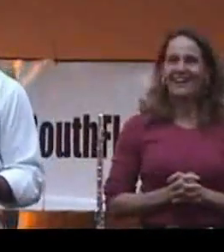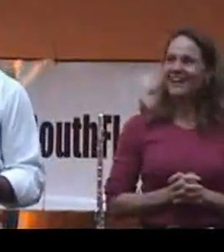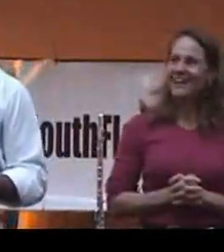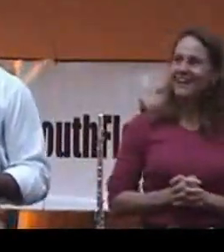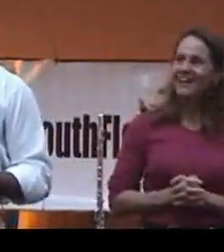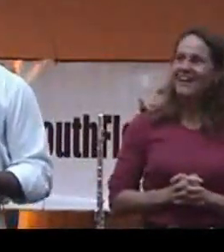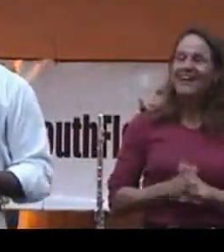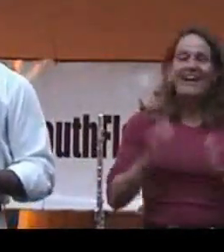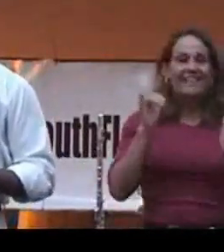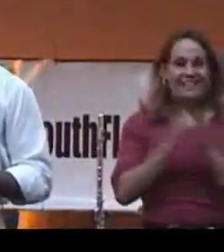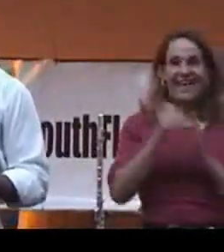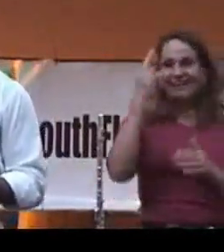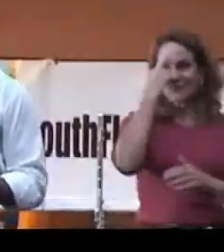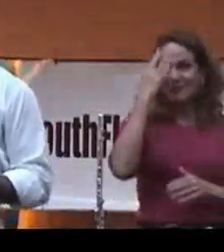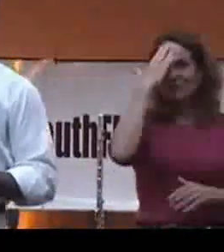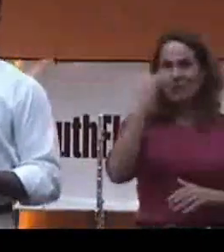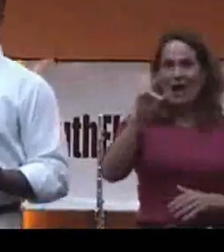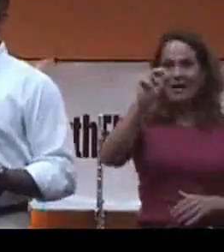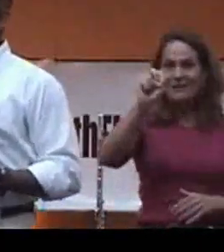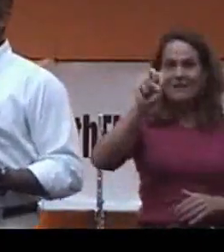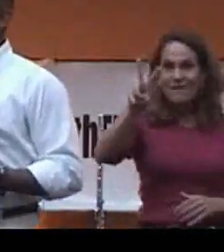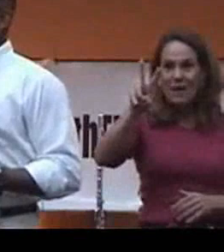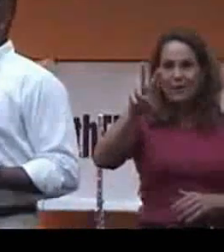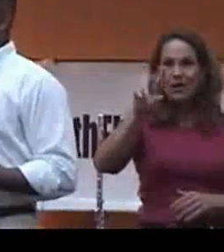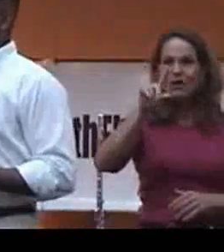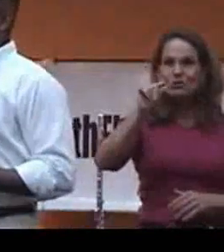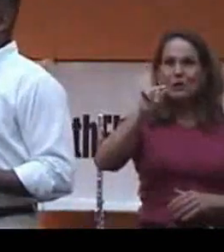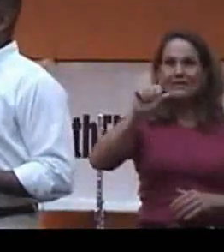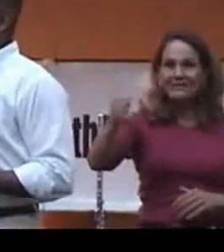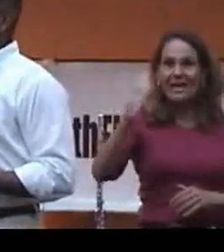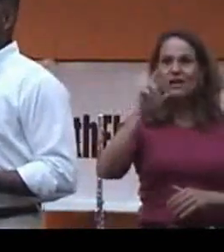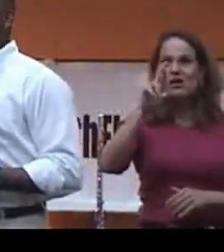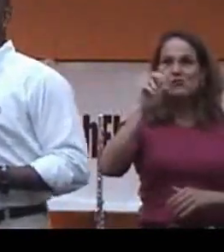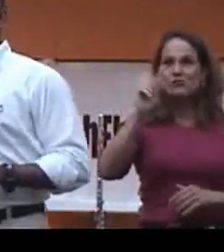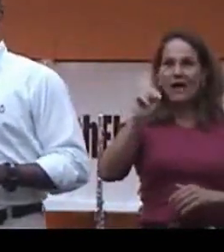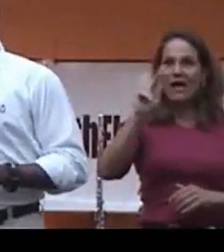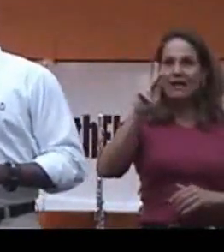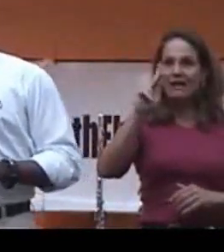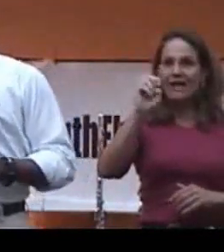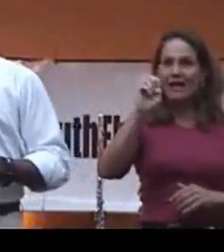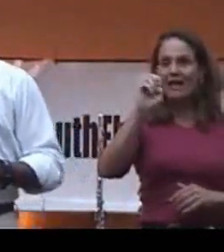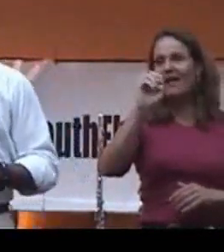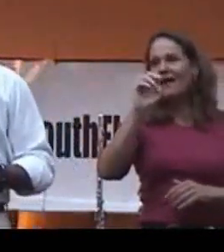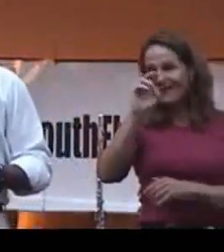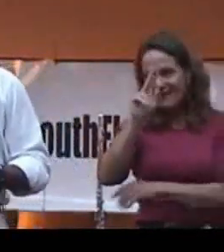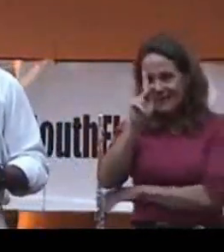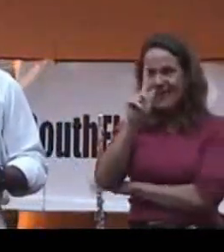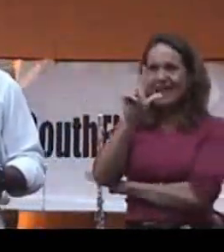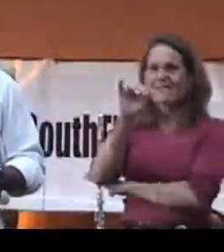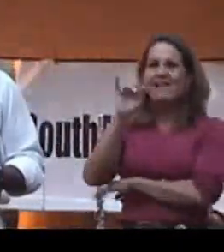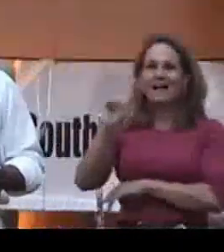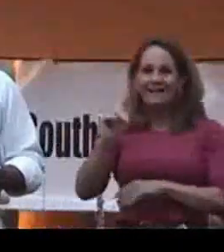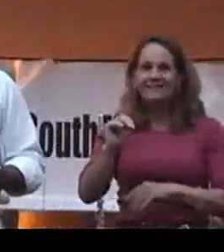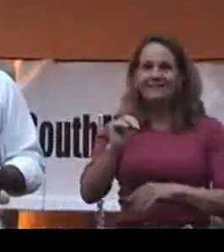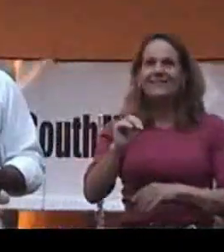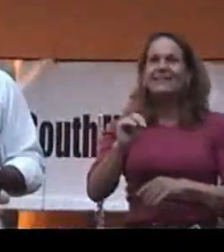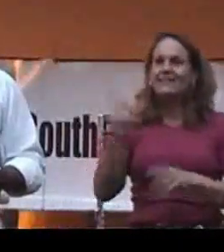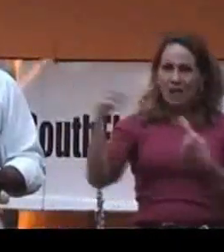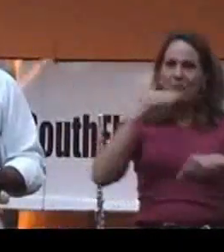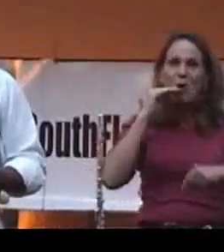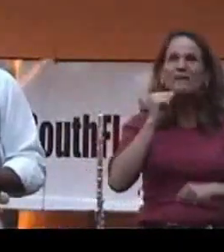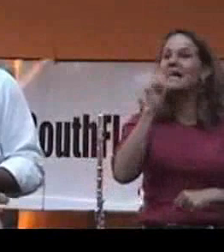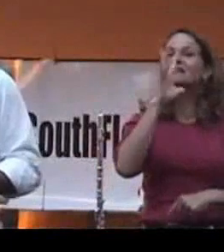And that's why in November of 2010, Ron Klein will be coming home because he does not speak for you.